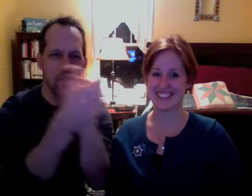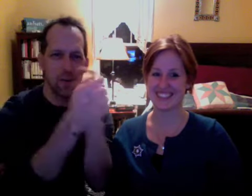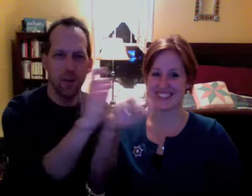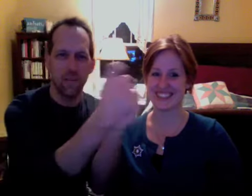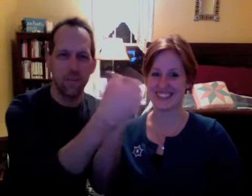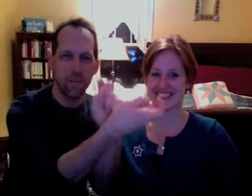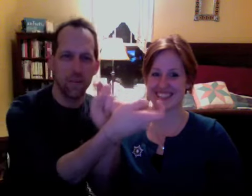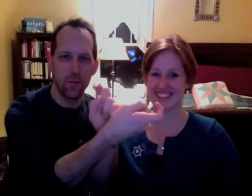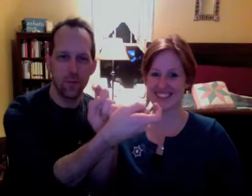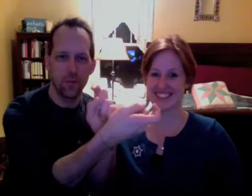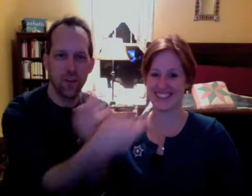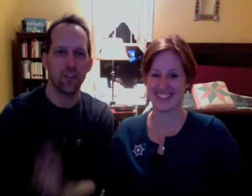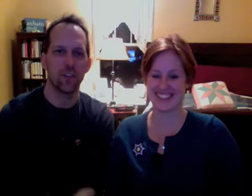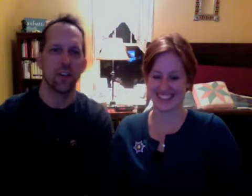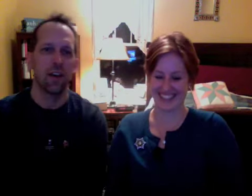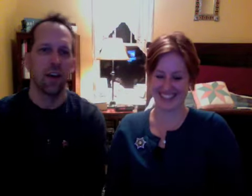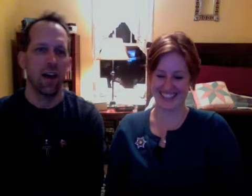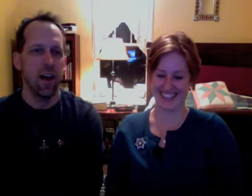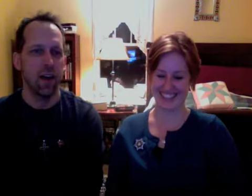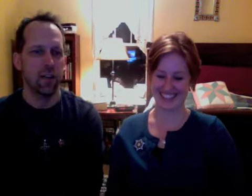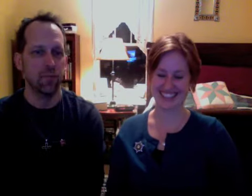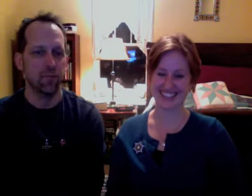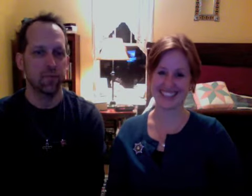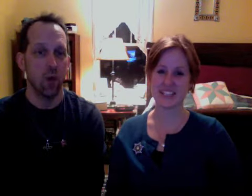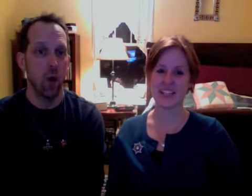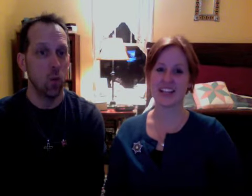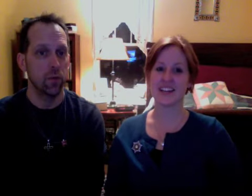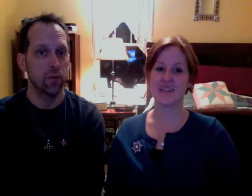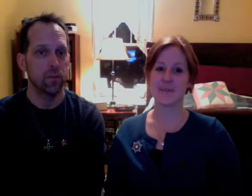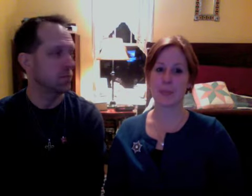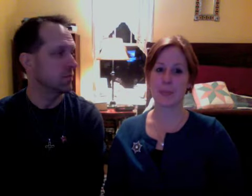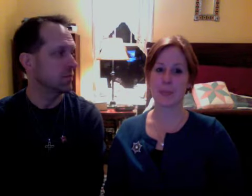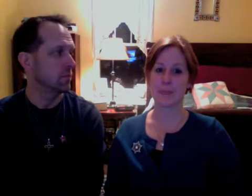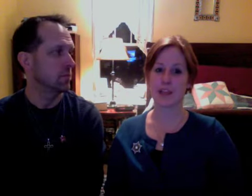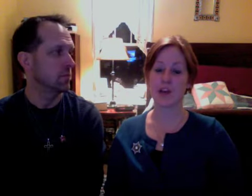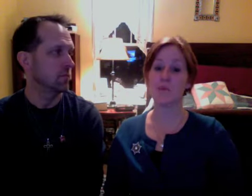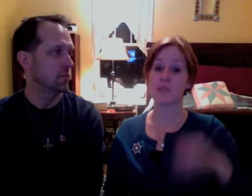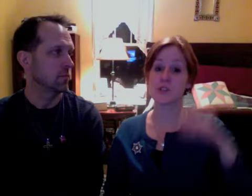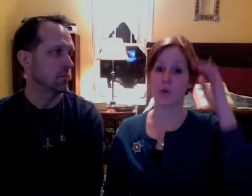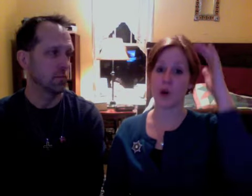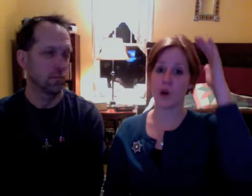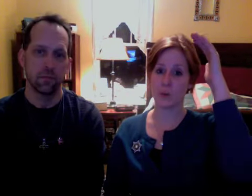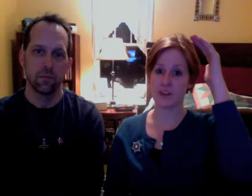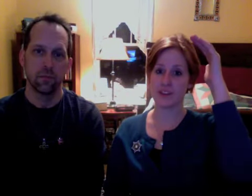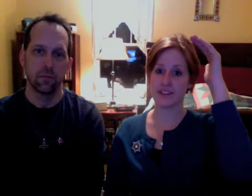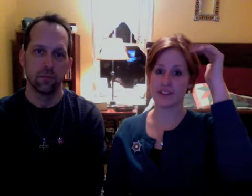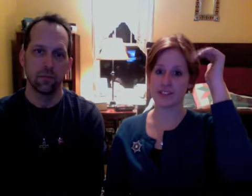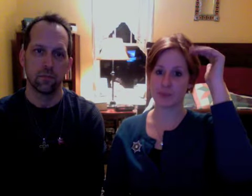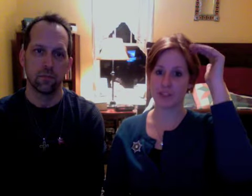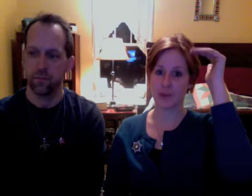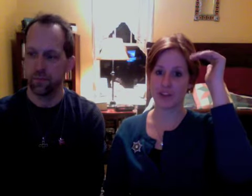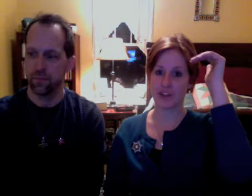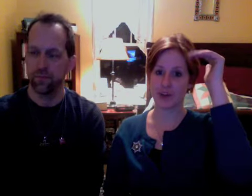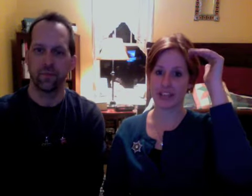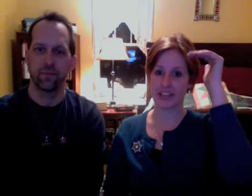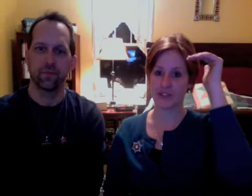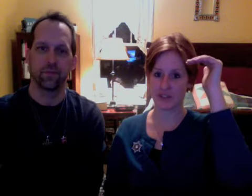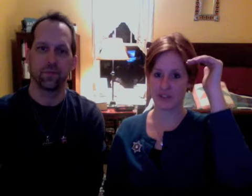Oh, change. And hope. Hope. So hope is simply waving your hand in front of your